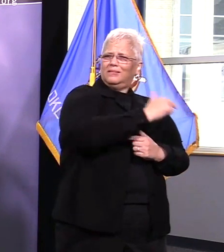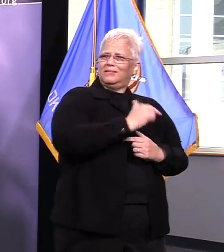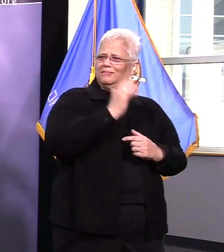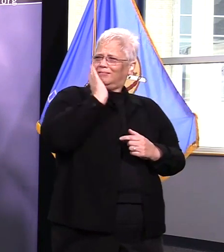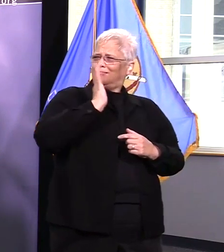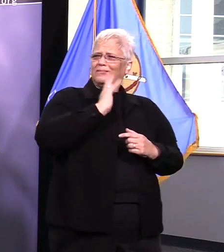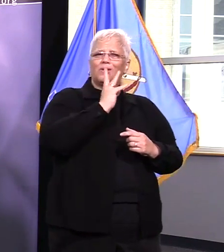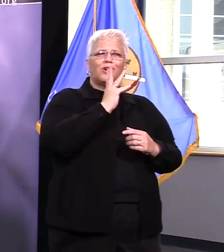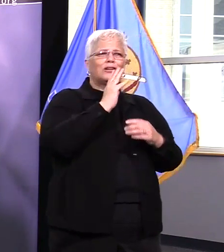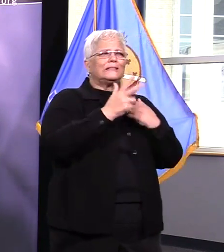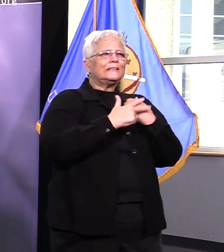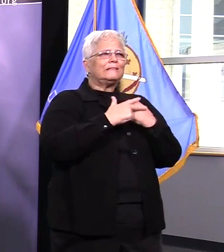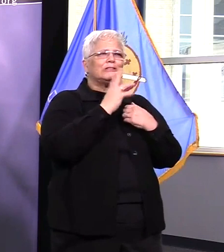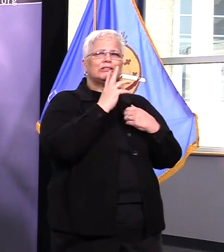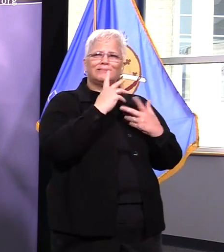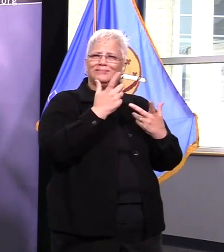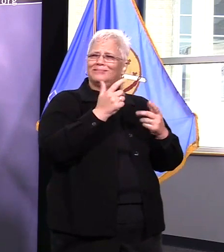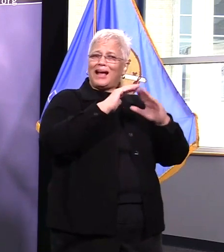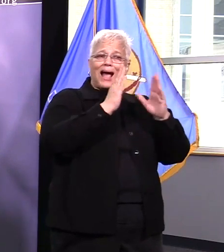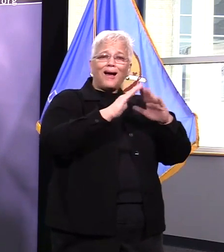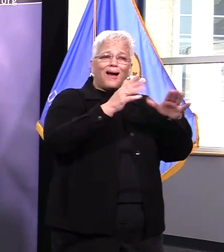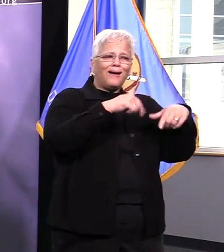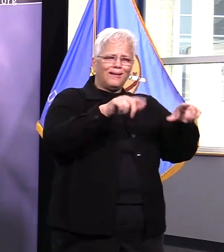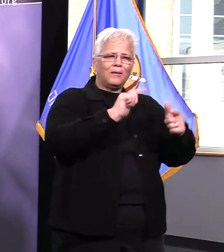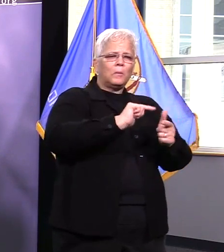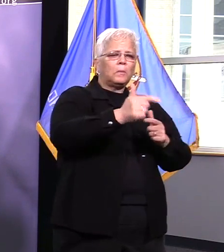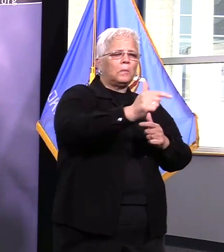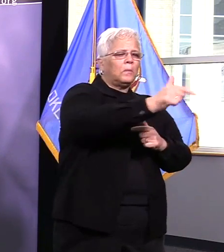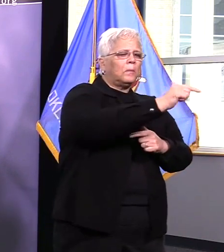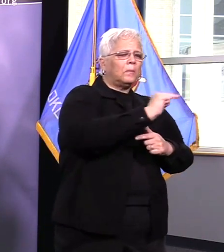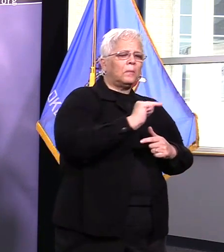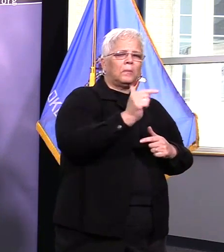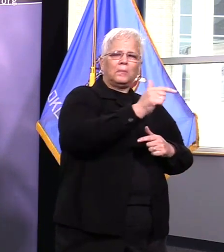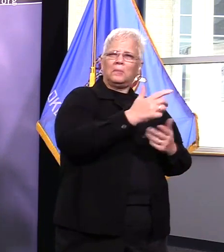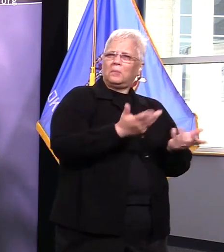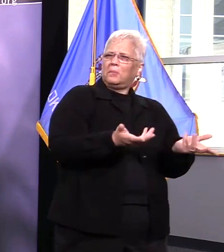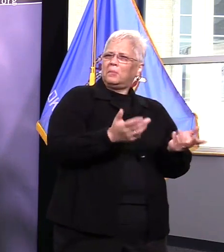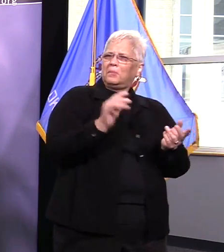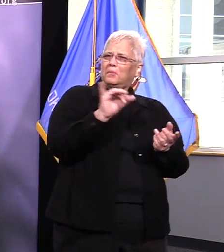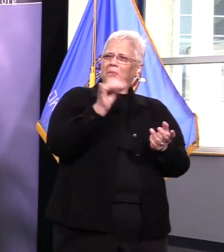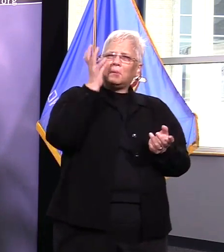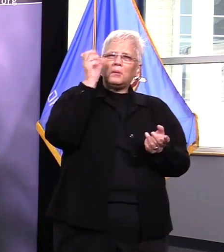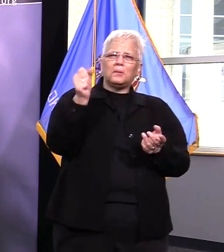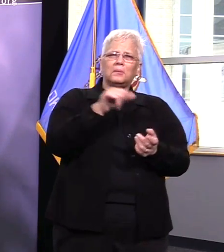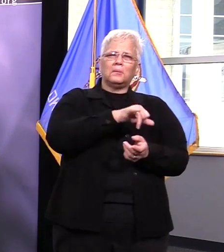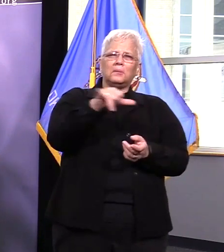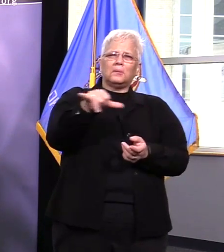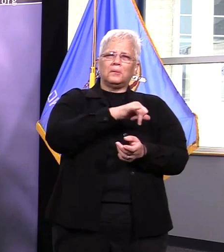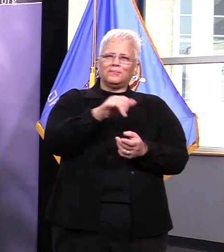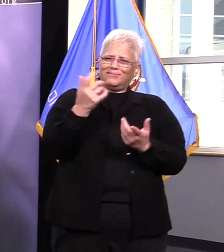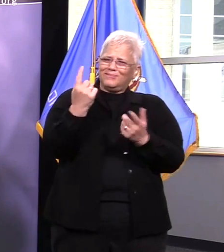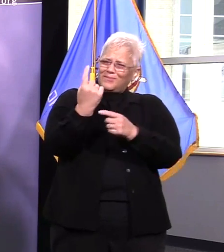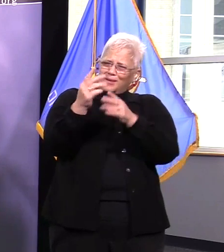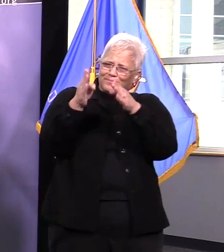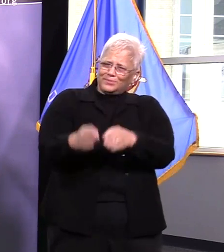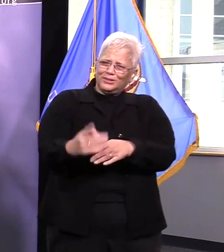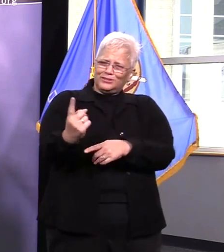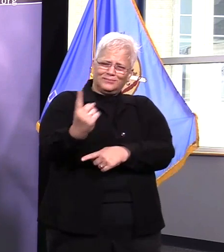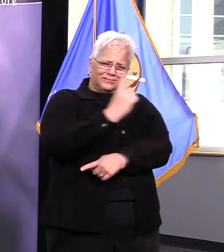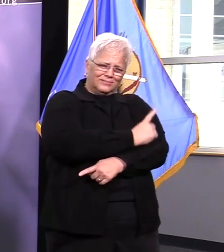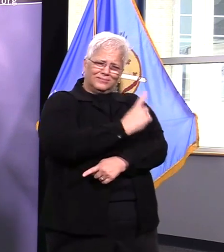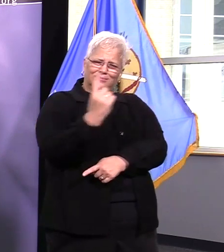idea to try and from a community standpoint maybe not from a legal regulatory one but just from a community standpoint reduce the number of people to go